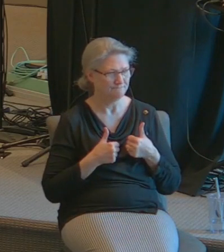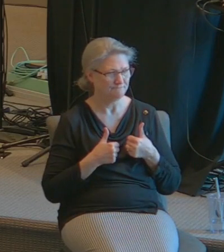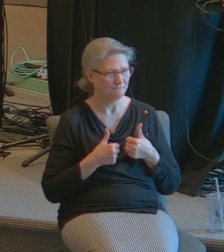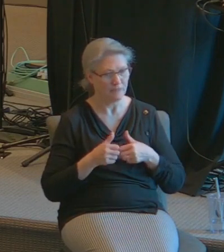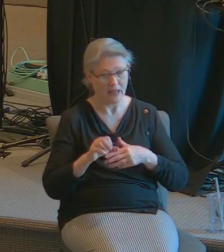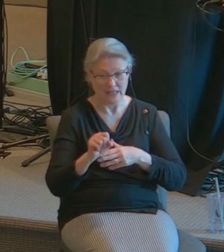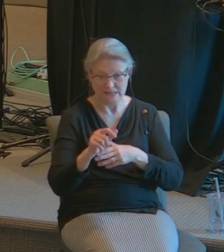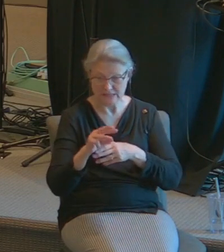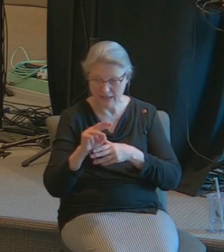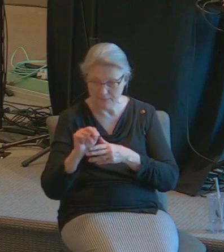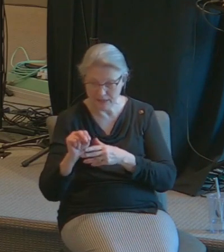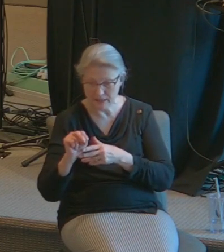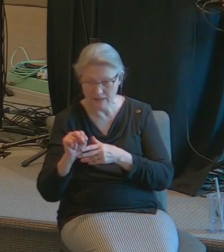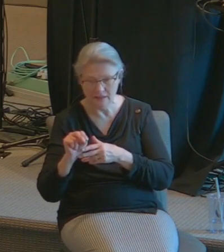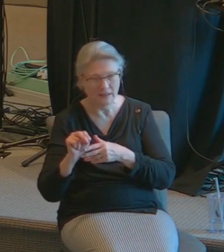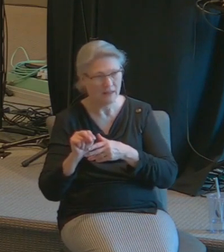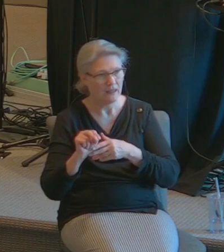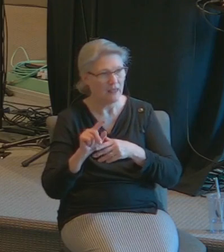simon leper